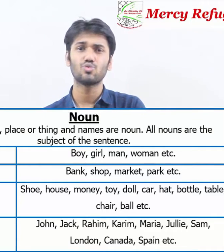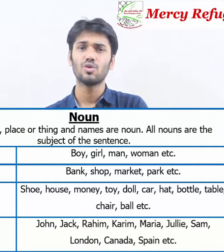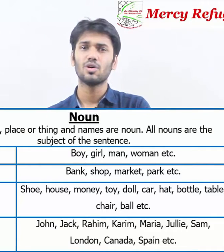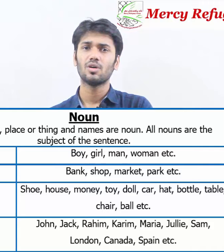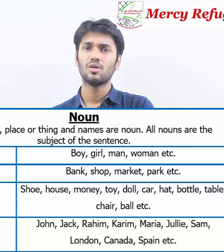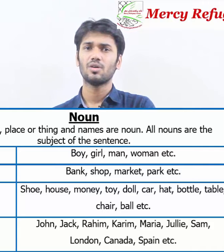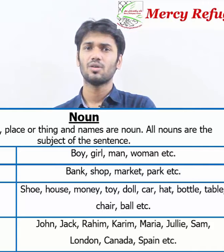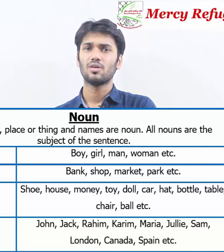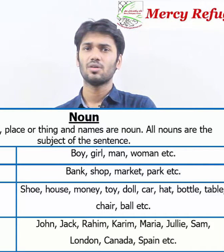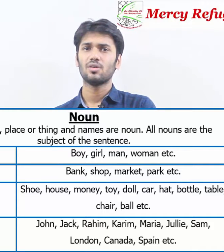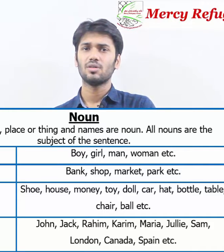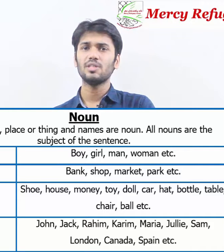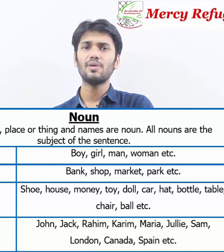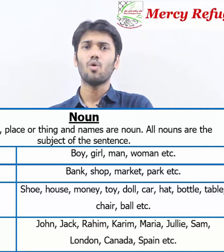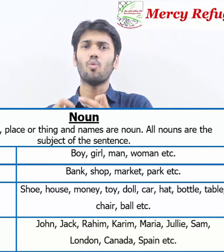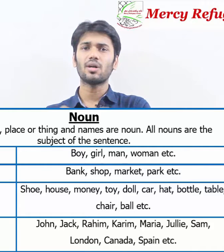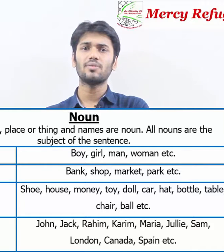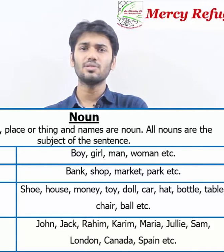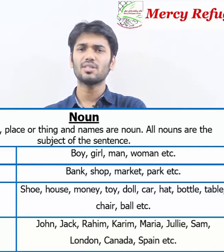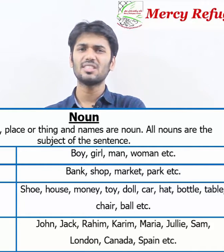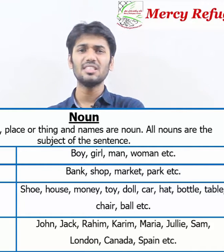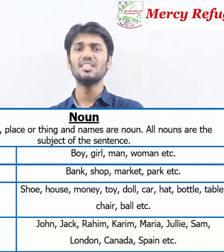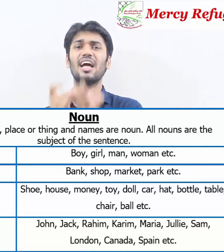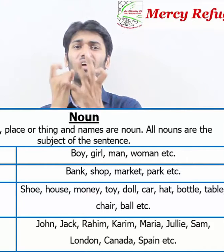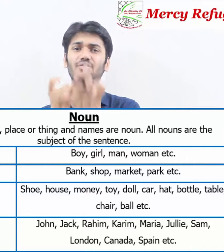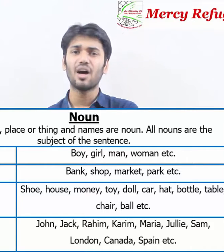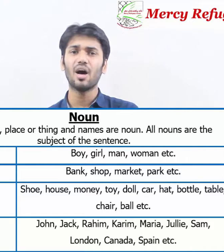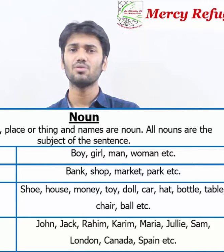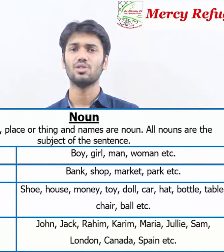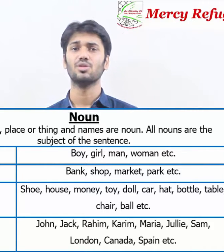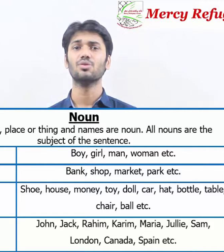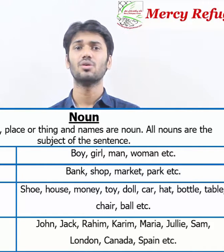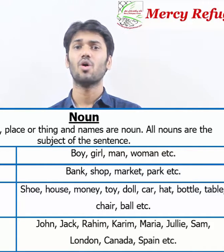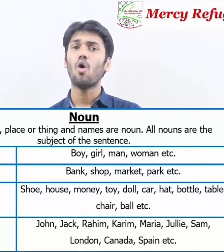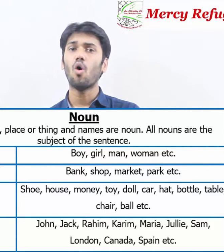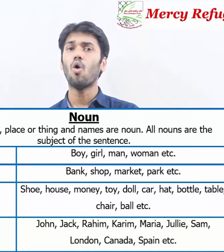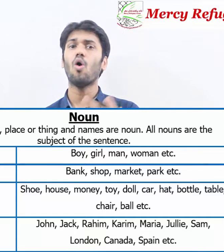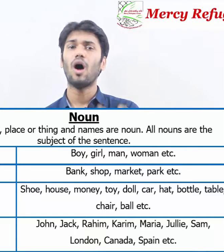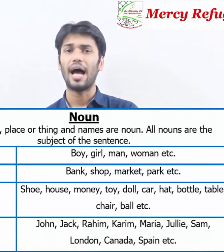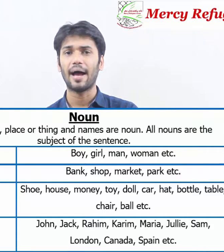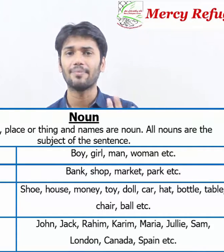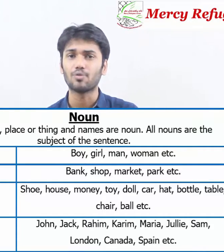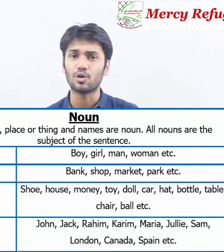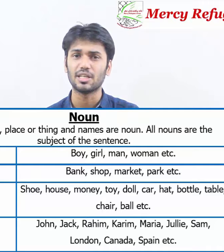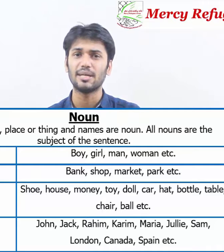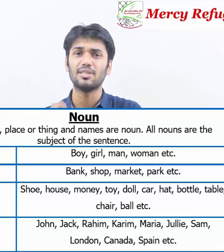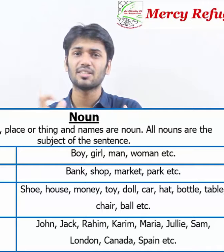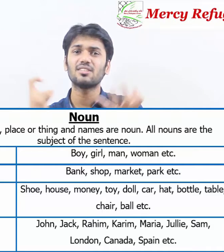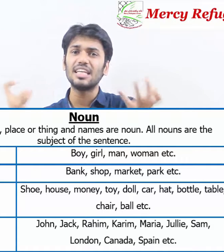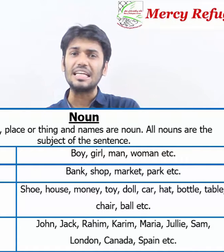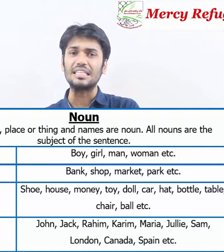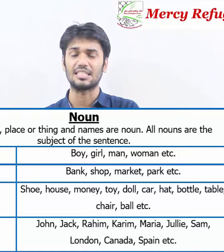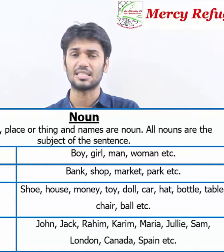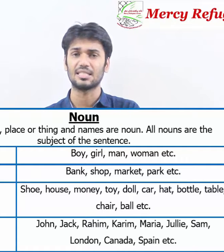even whatever you can see around you all have got an end they are the things